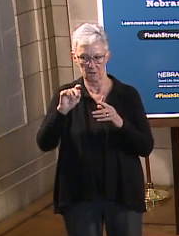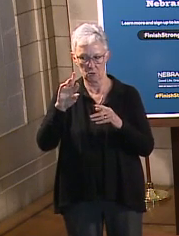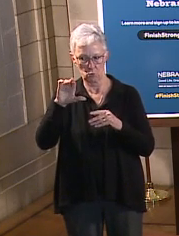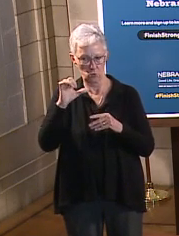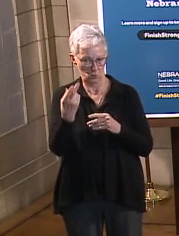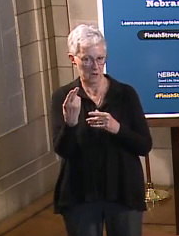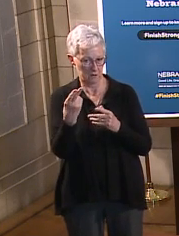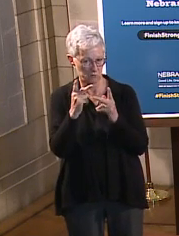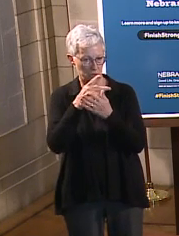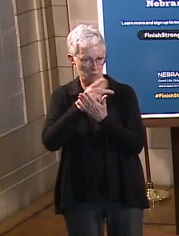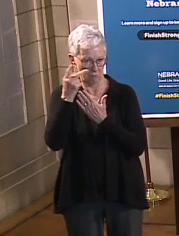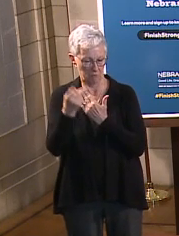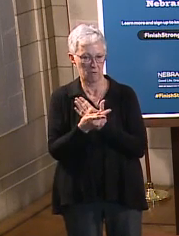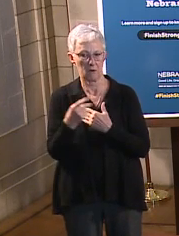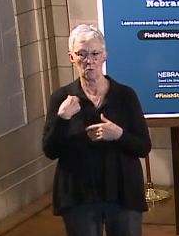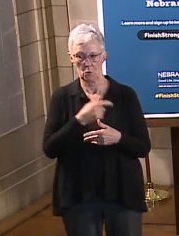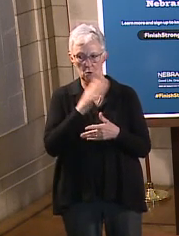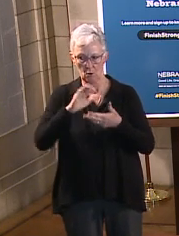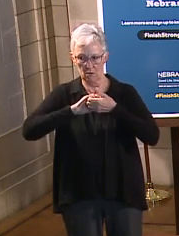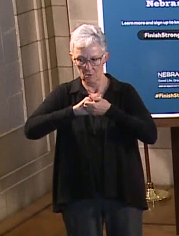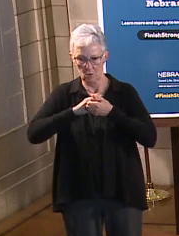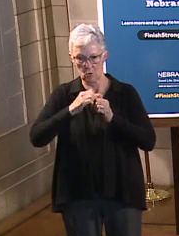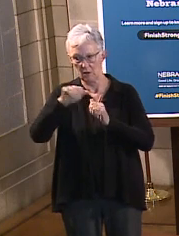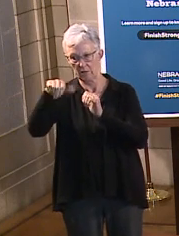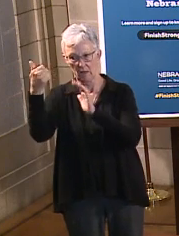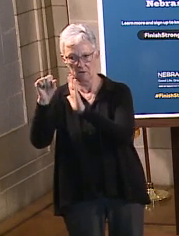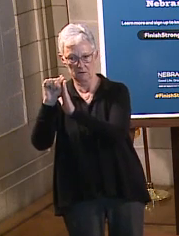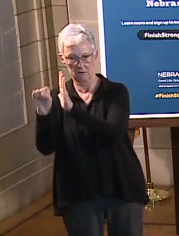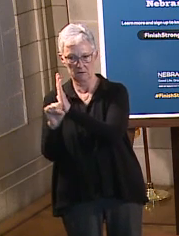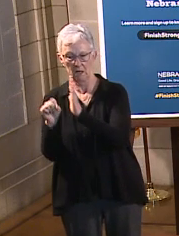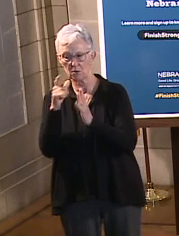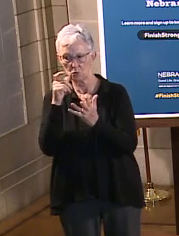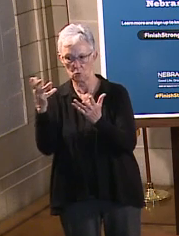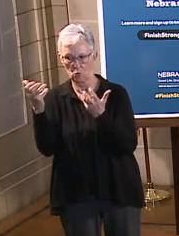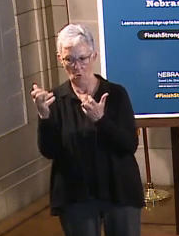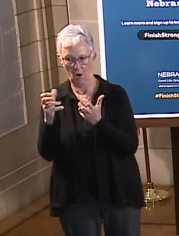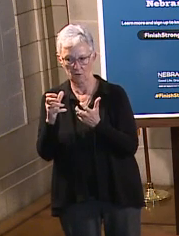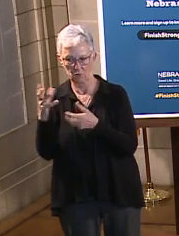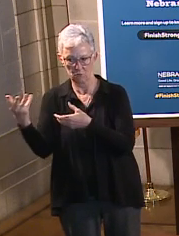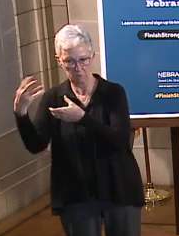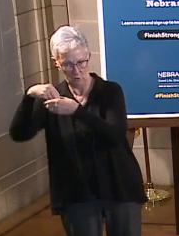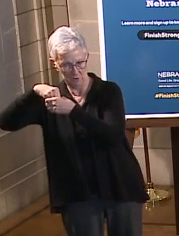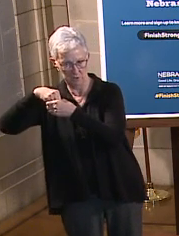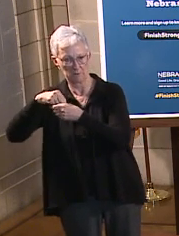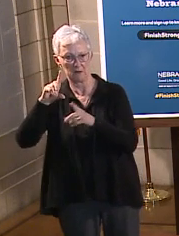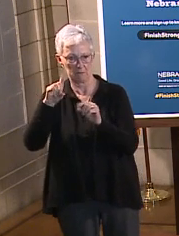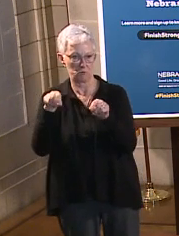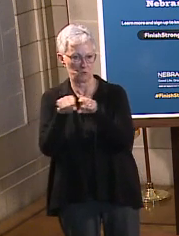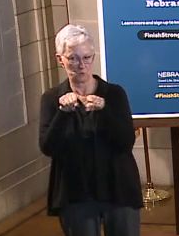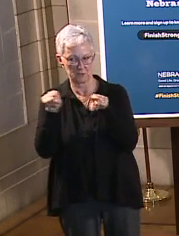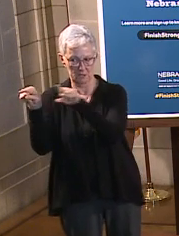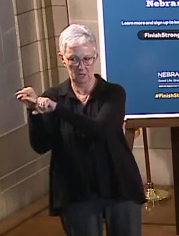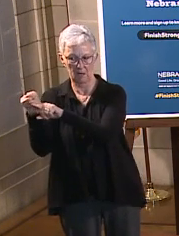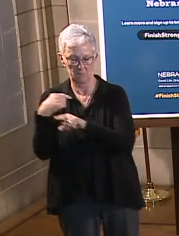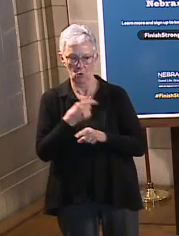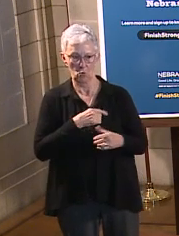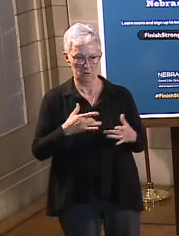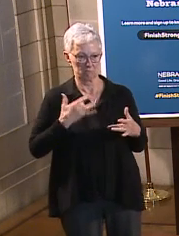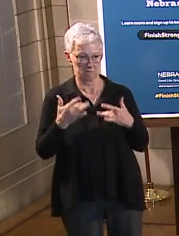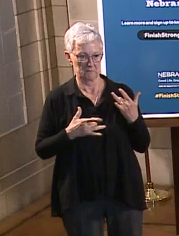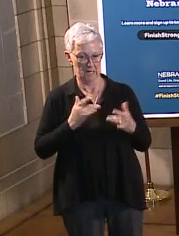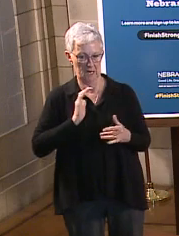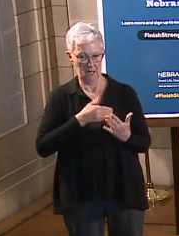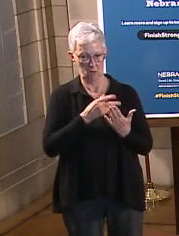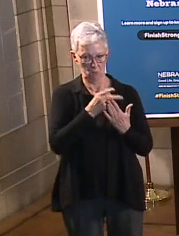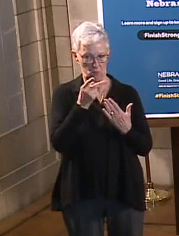arrangements with other states that also aspire to participate. So we're really excited about the future of this program, but these